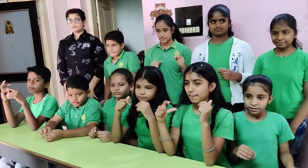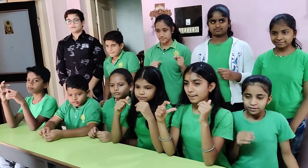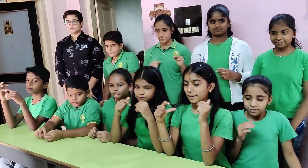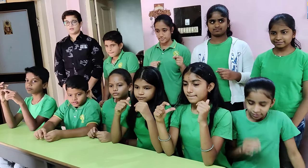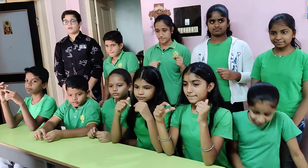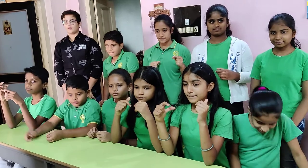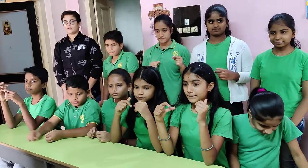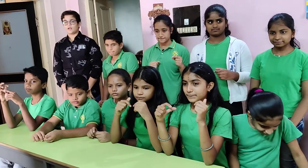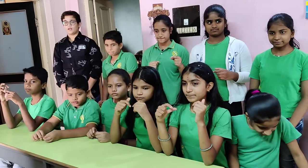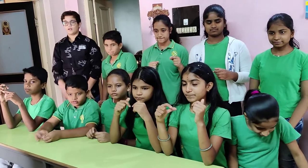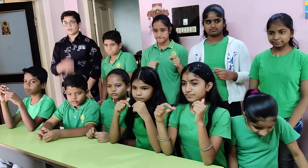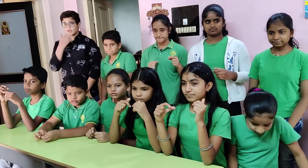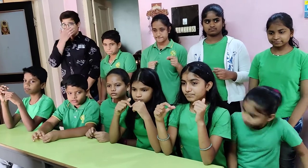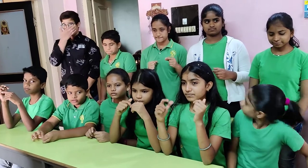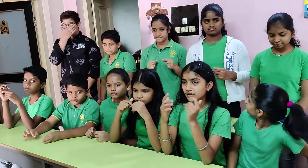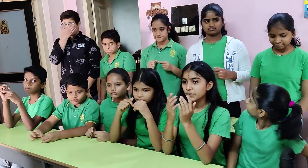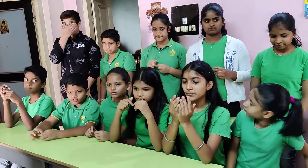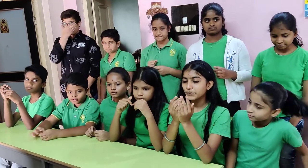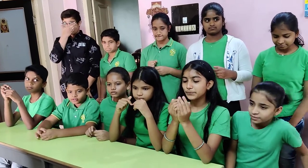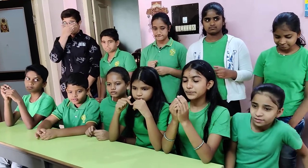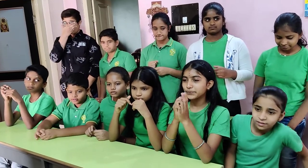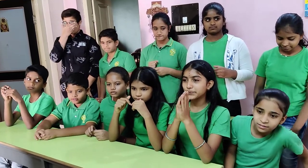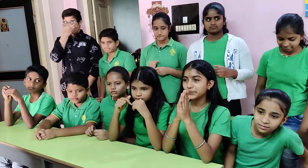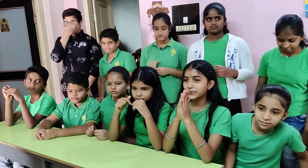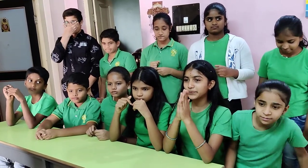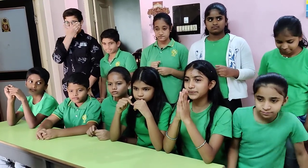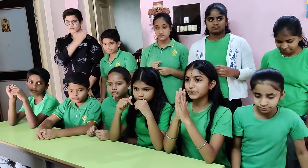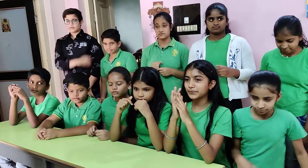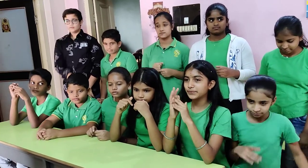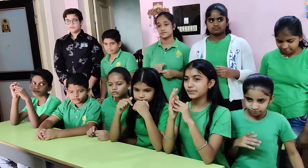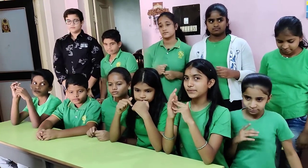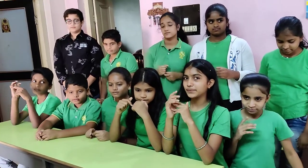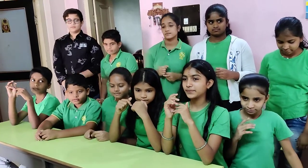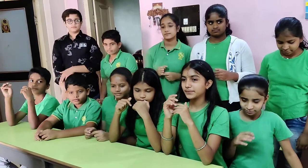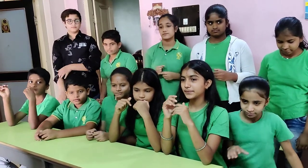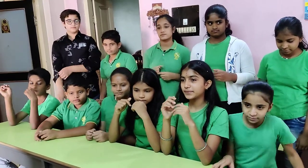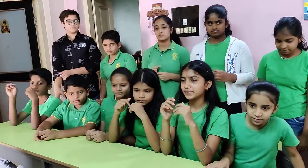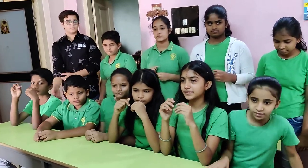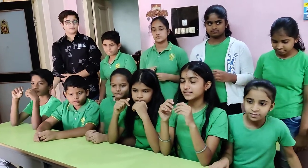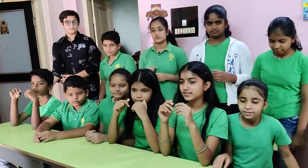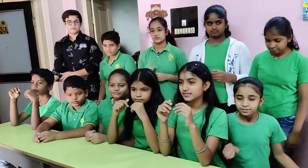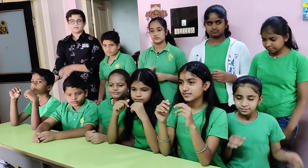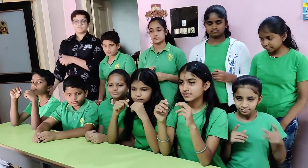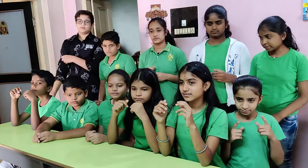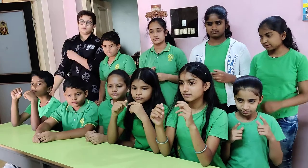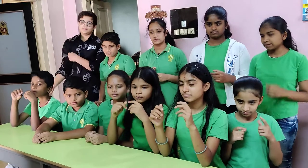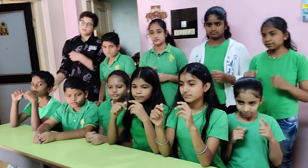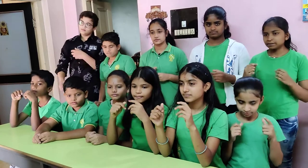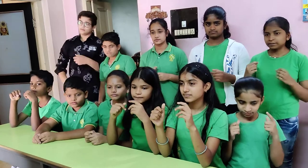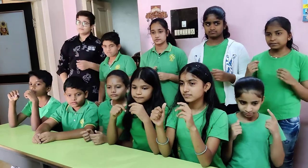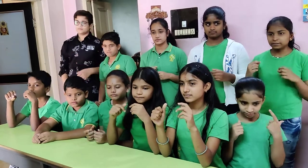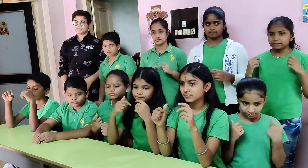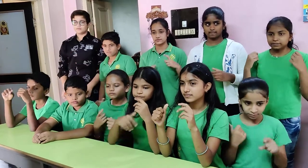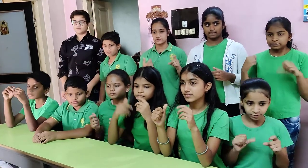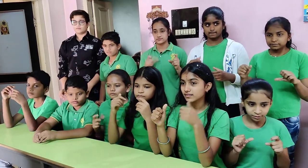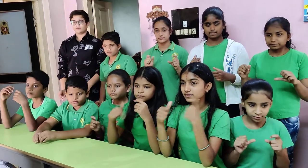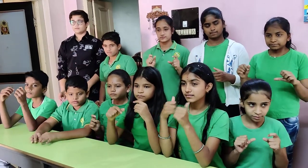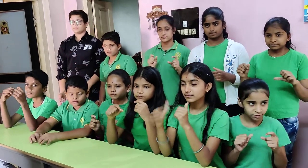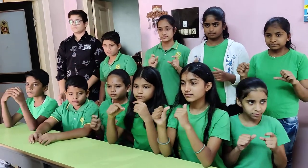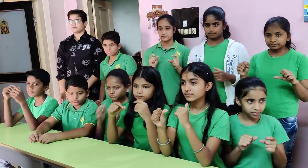Correct answer. Triple digit, 5, 0, 3, 0, 4. Ready? Forty-two, three hundred